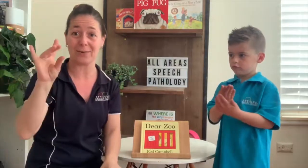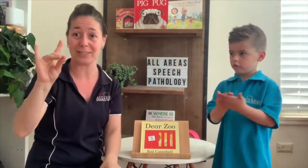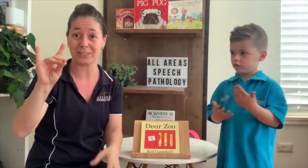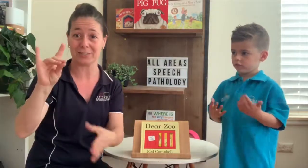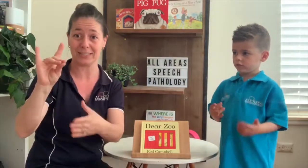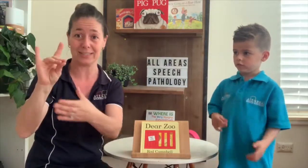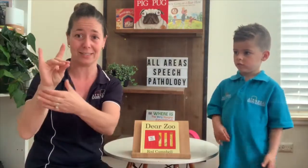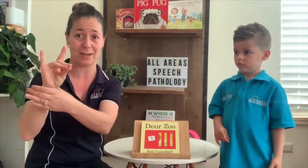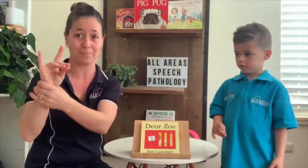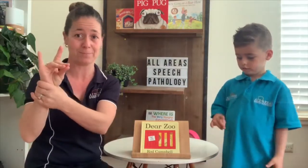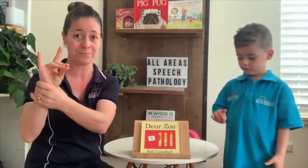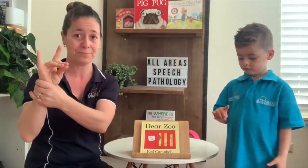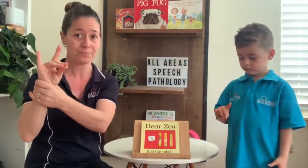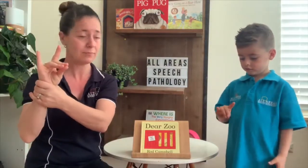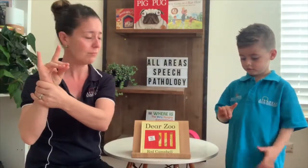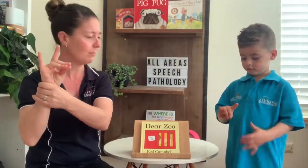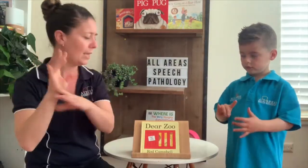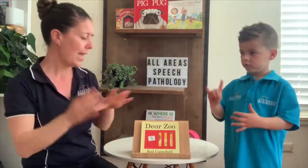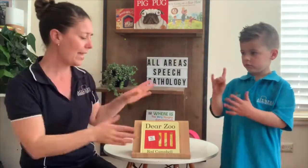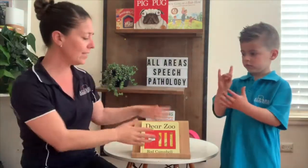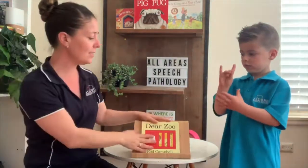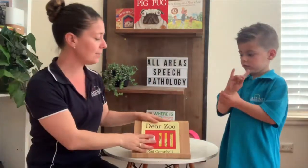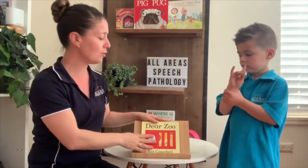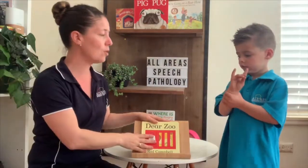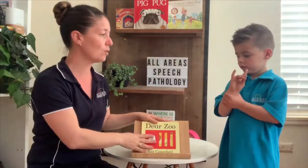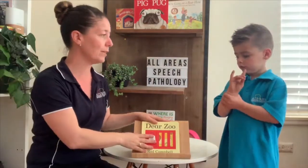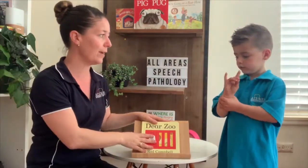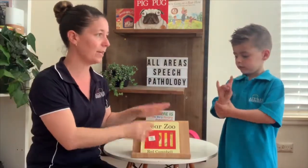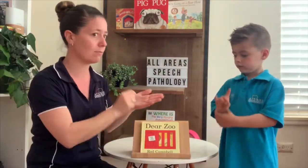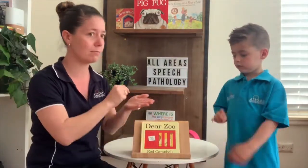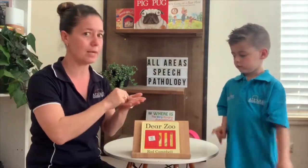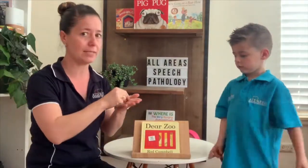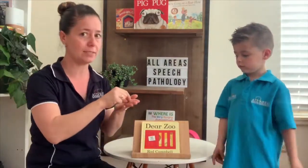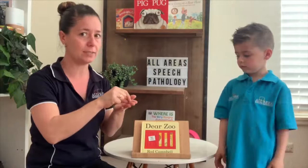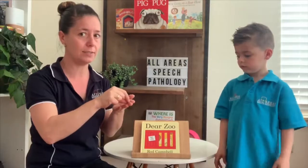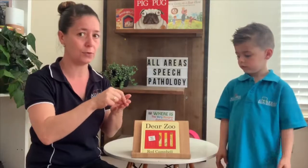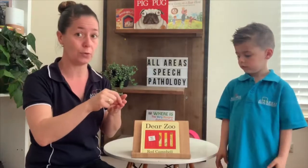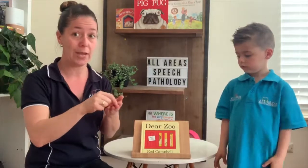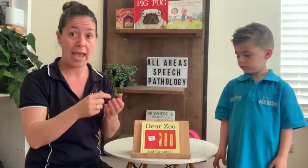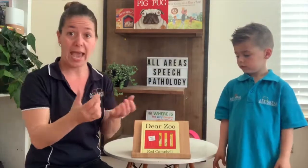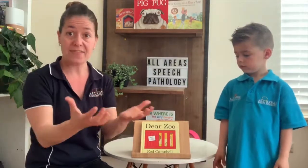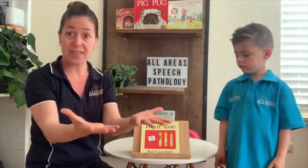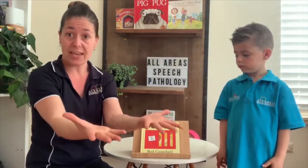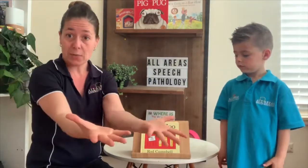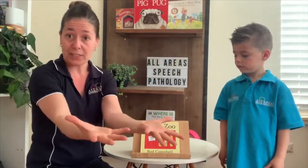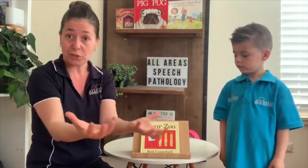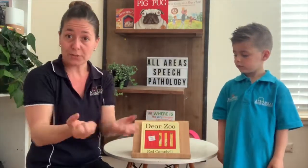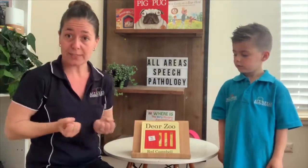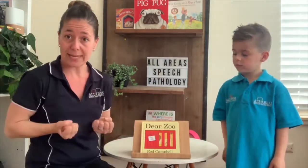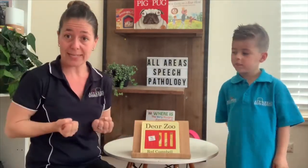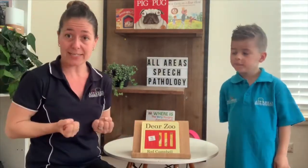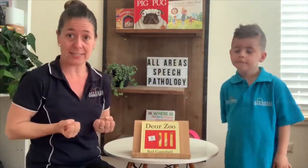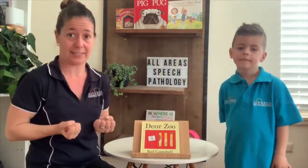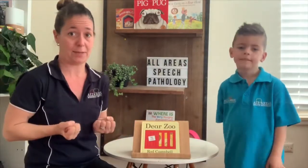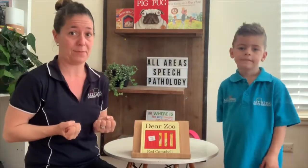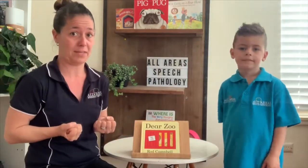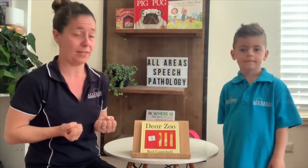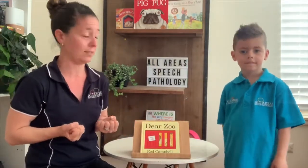going to use this sign. And in this story, we're going to write to the zoo and they're going to send us some things.